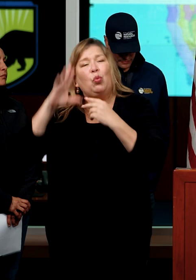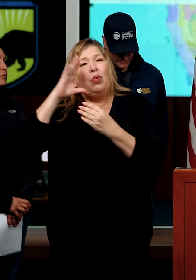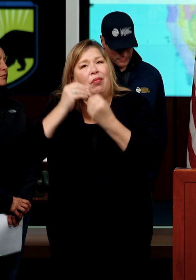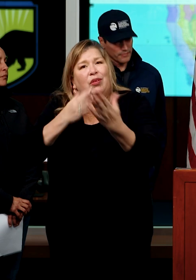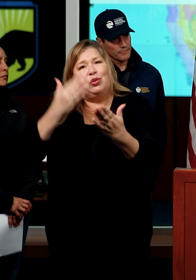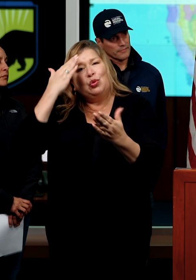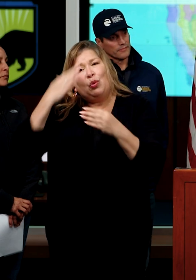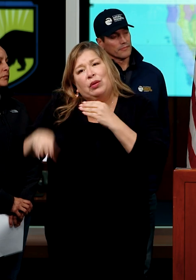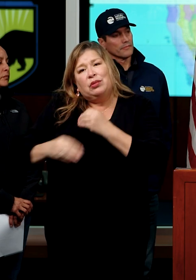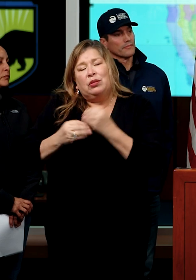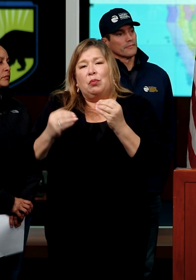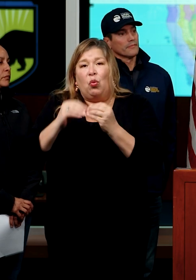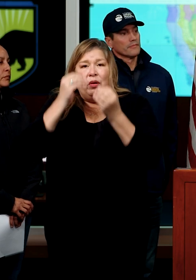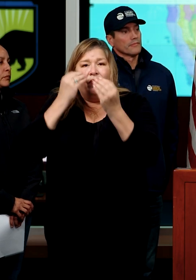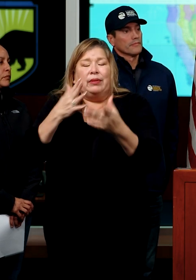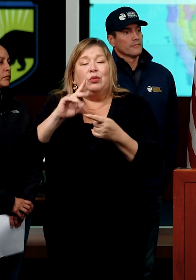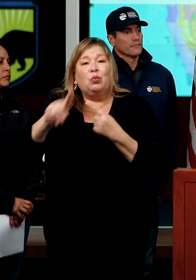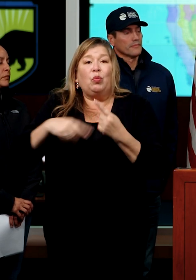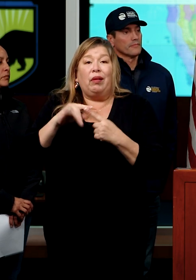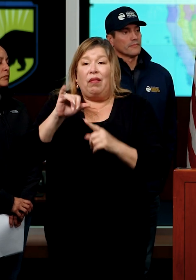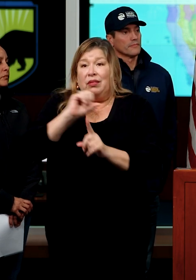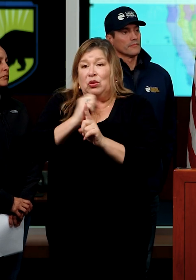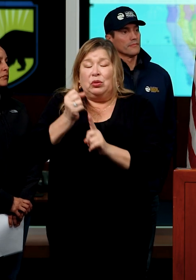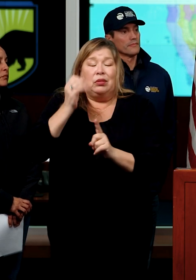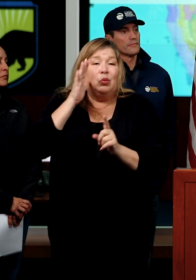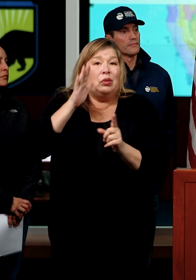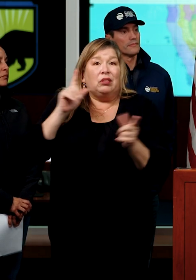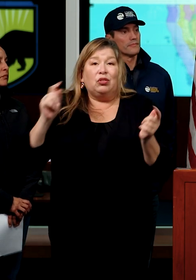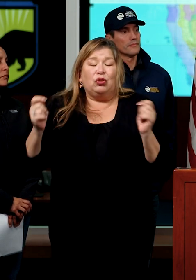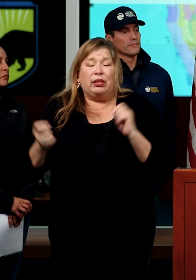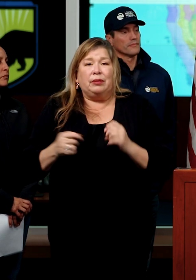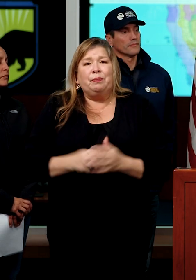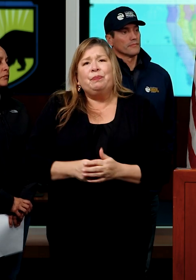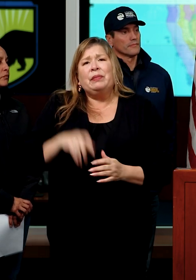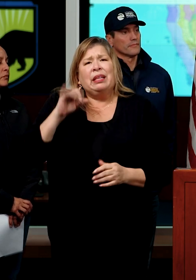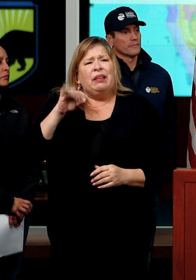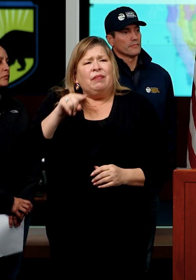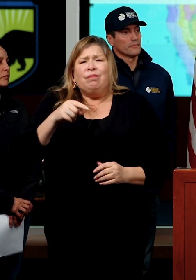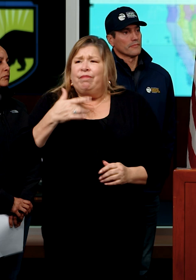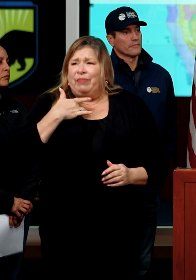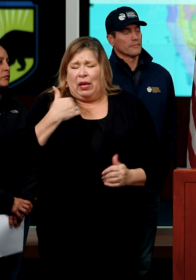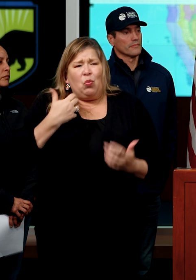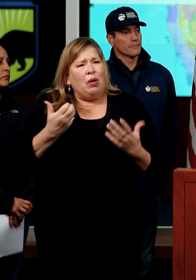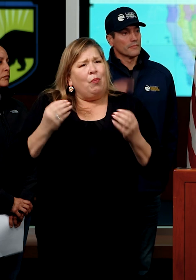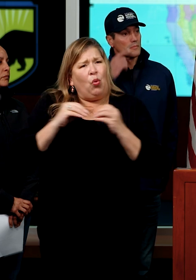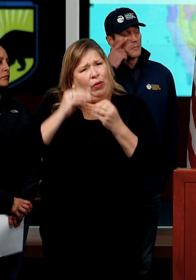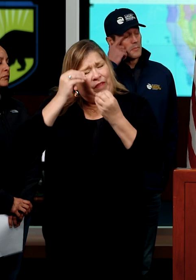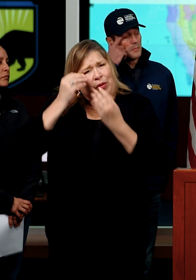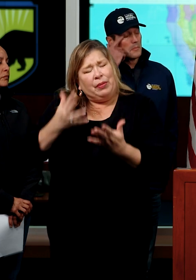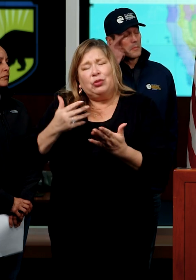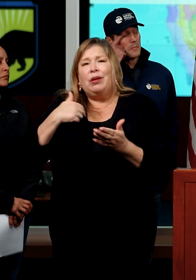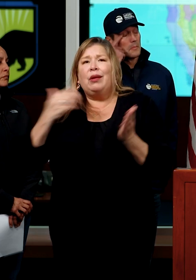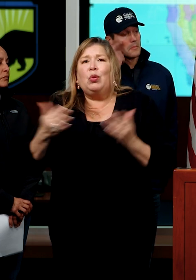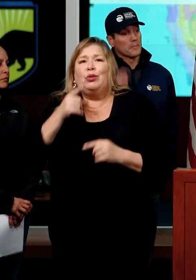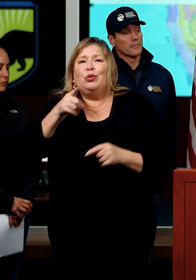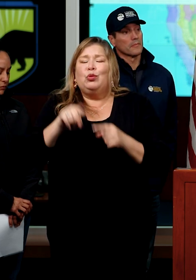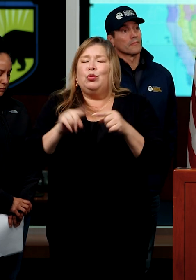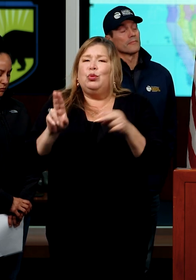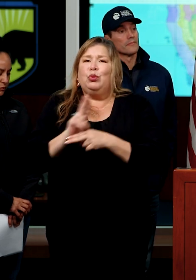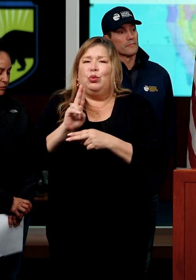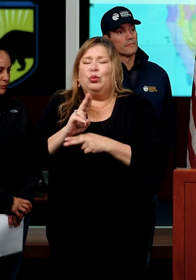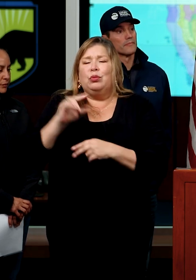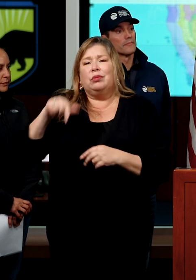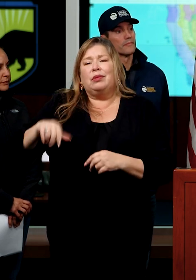information as the situation changes. If you do want information, I want to encourage you to use the Quick Map